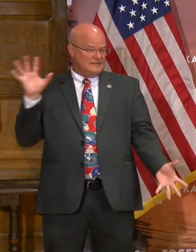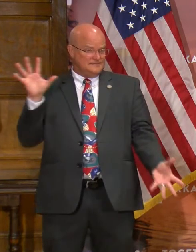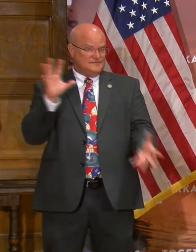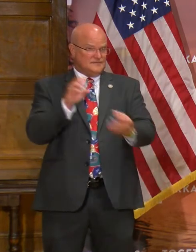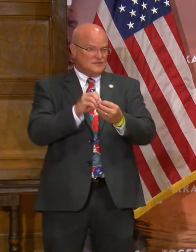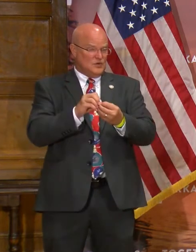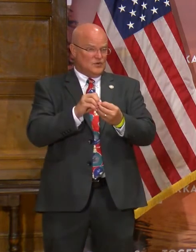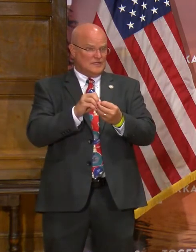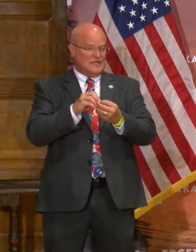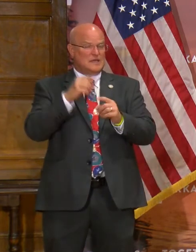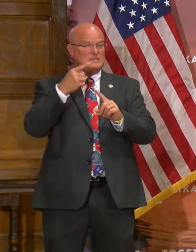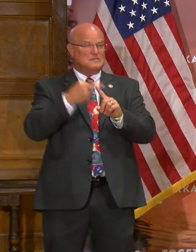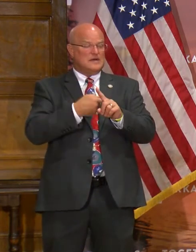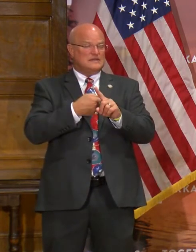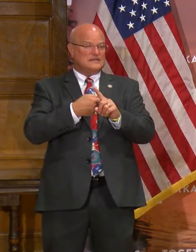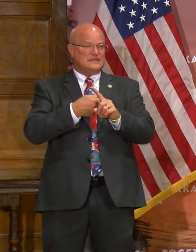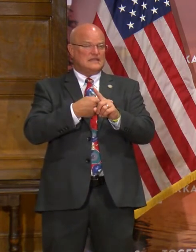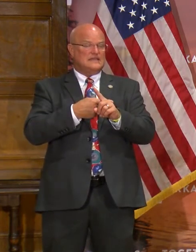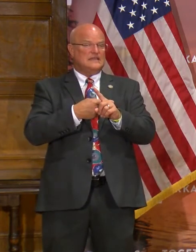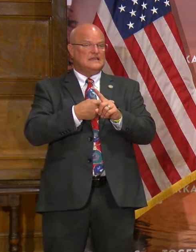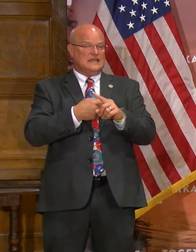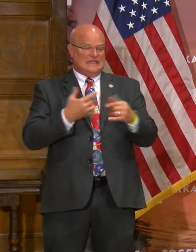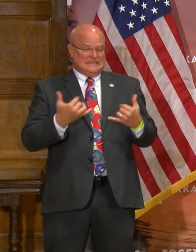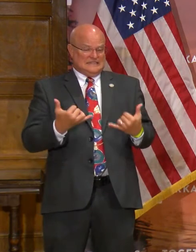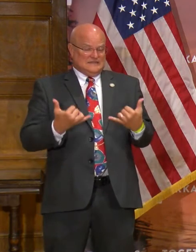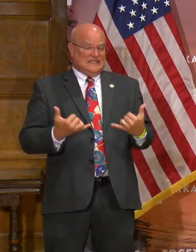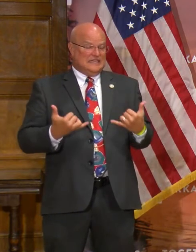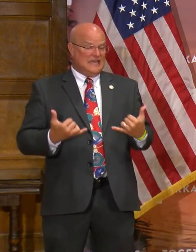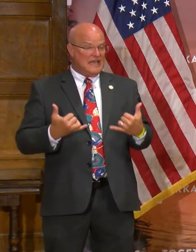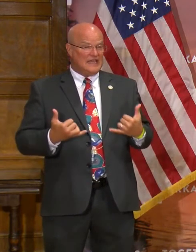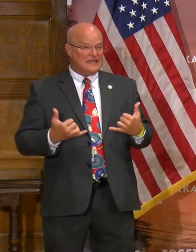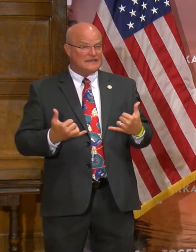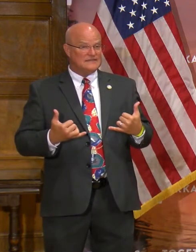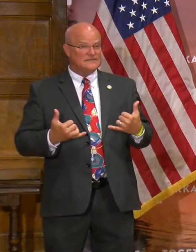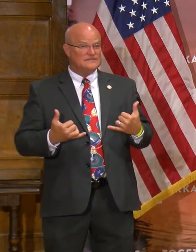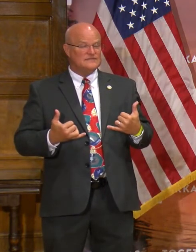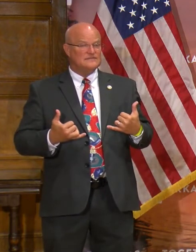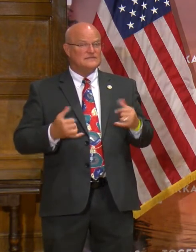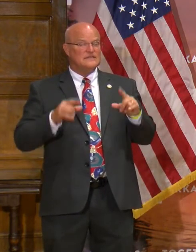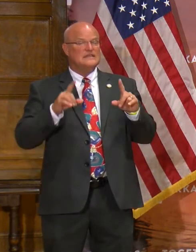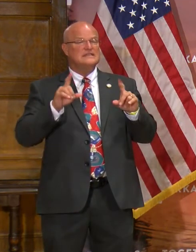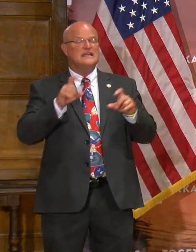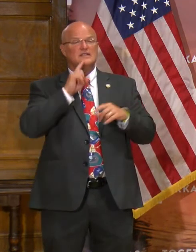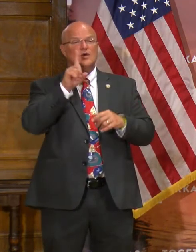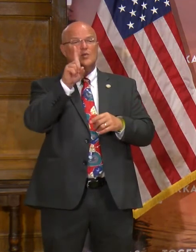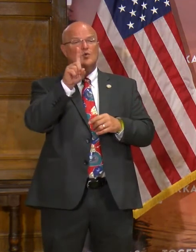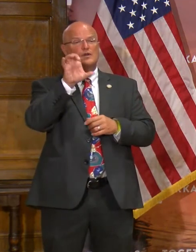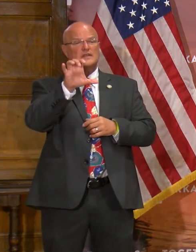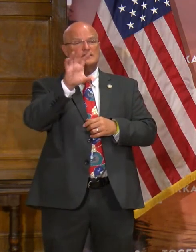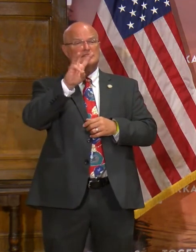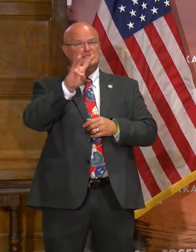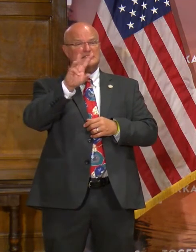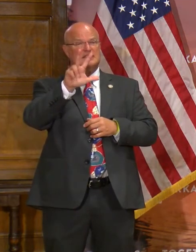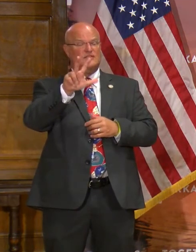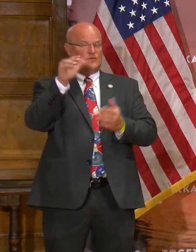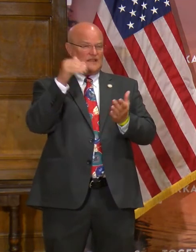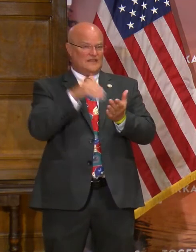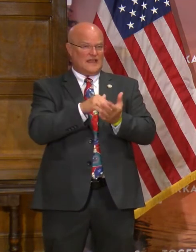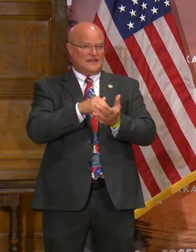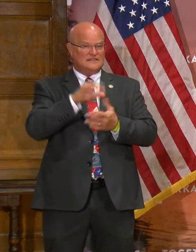monthly cumulative, as of today, are 163